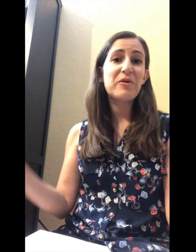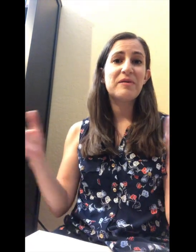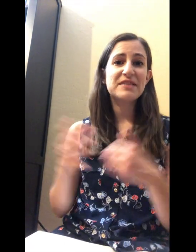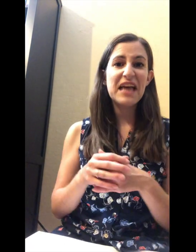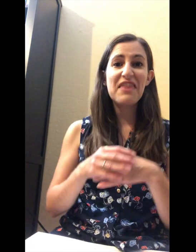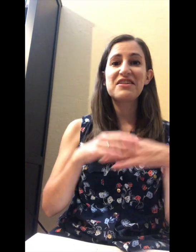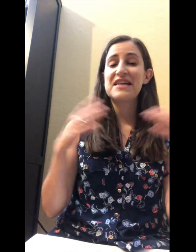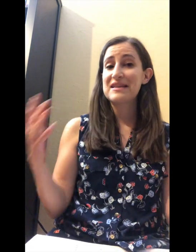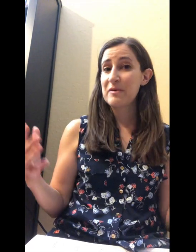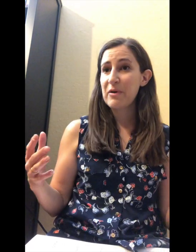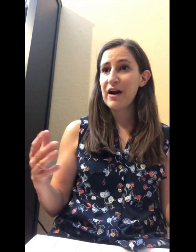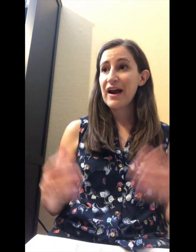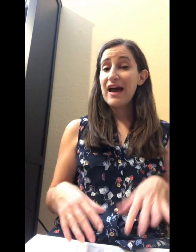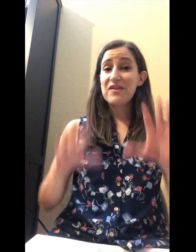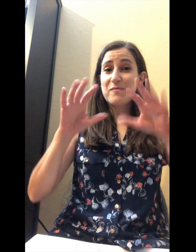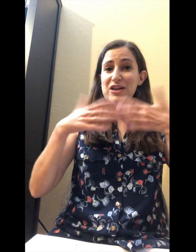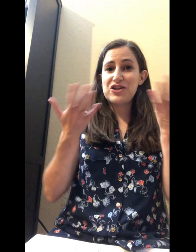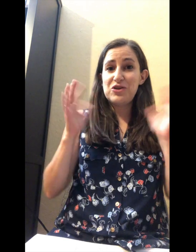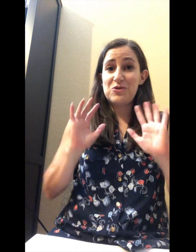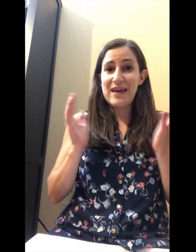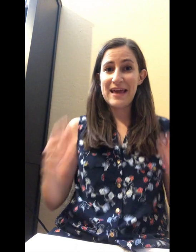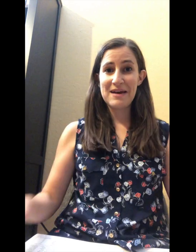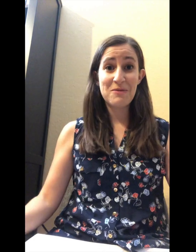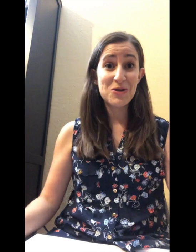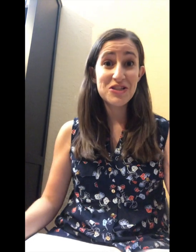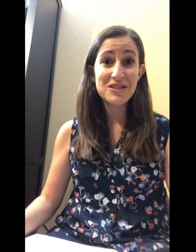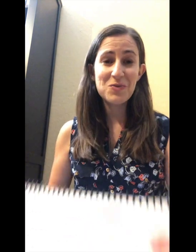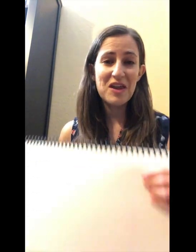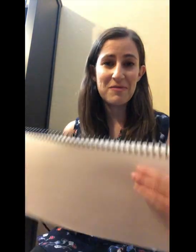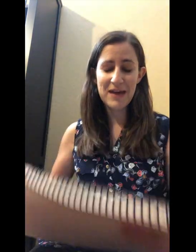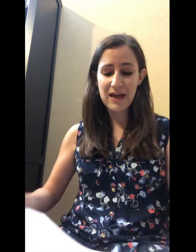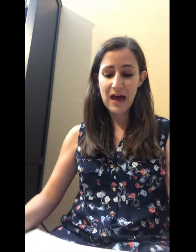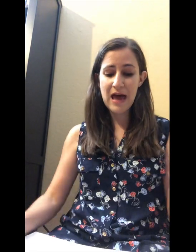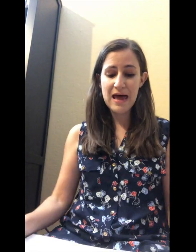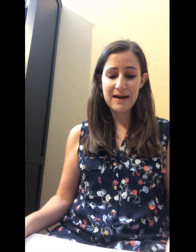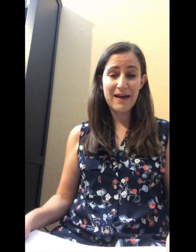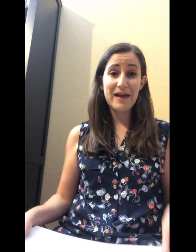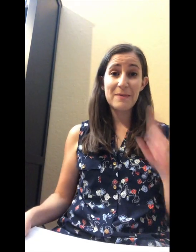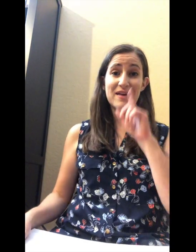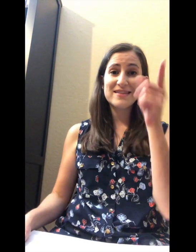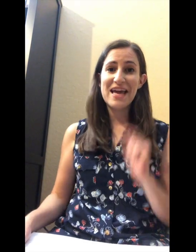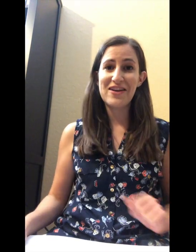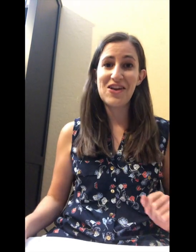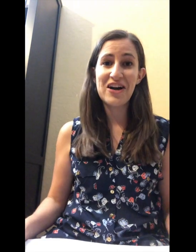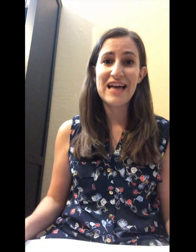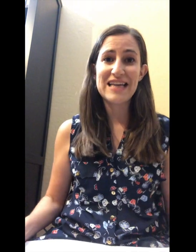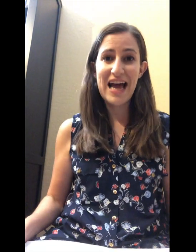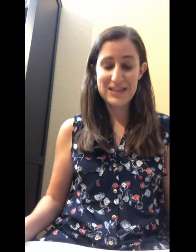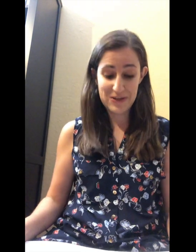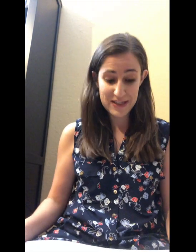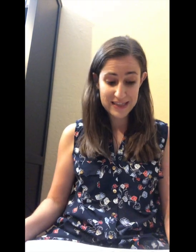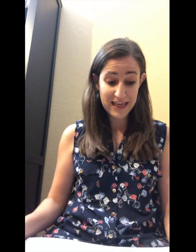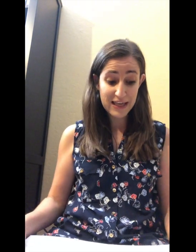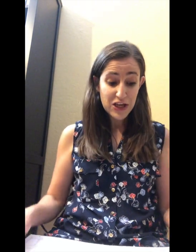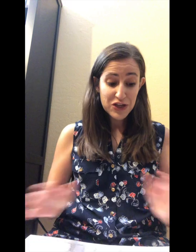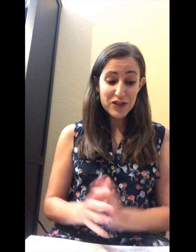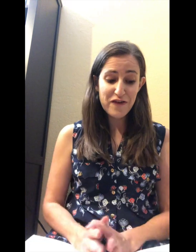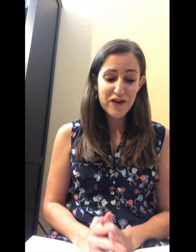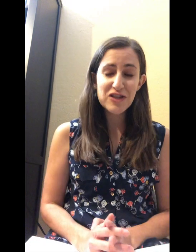put them together, take them apart. Make sure you do the hand motions with me and say it along as I ask you to say it. So the first